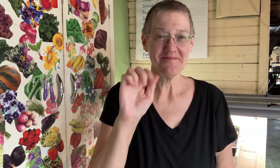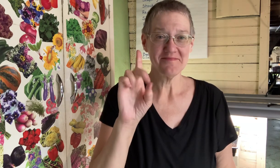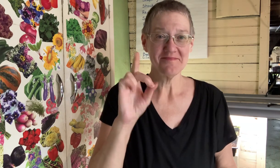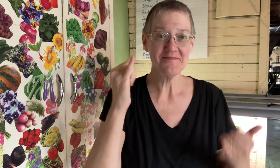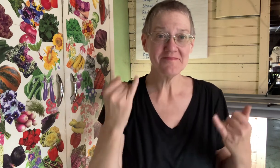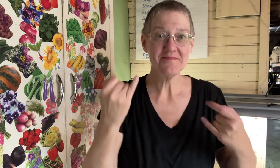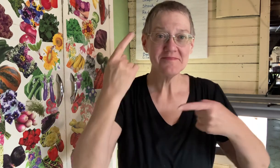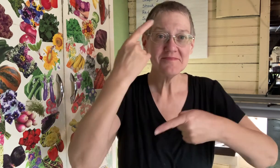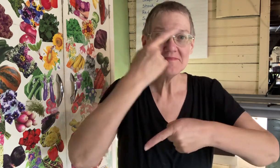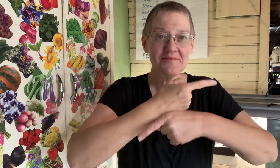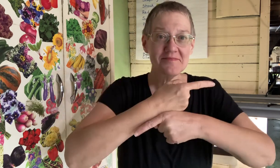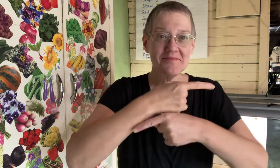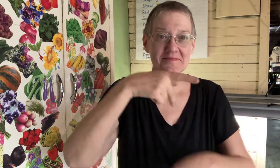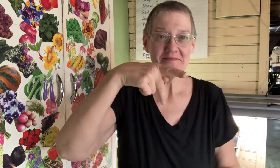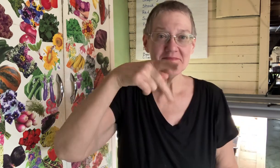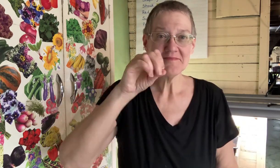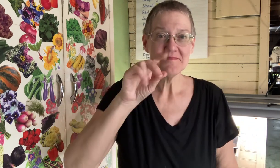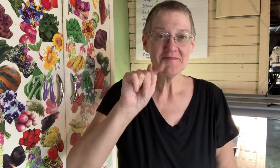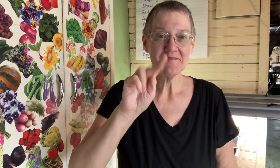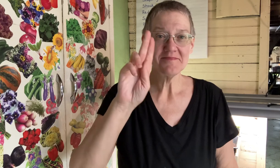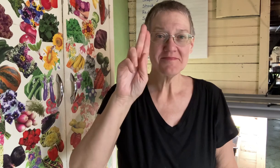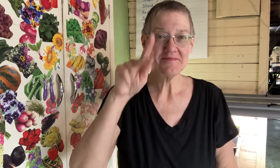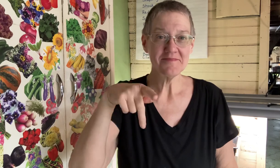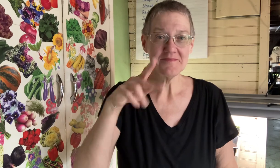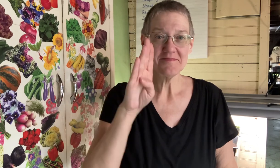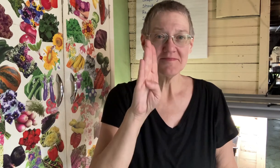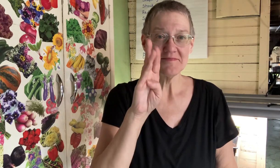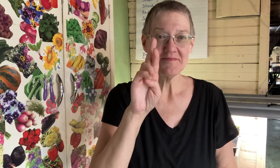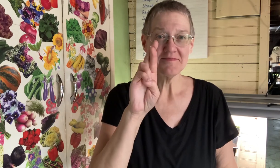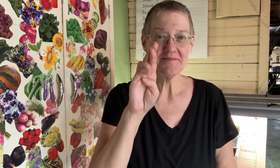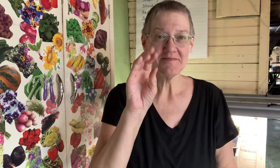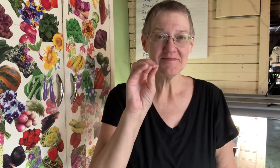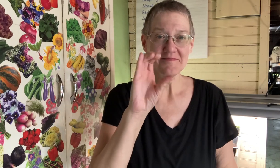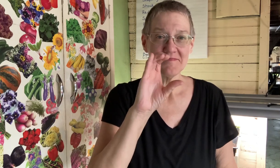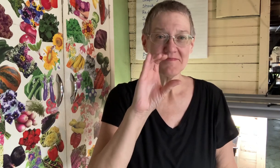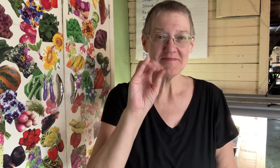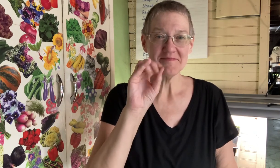today we're going to pot up broccoli